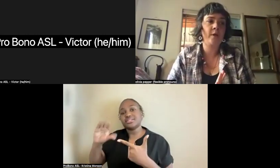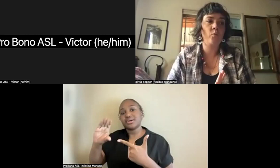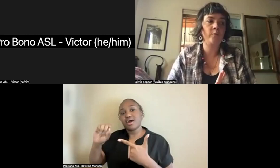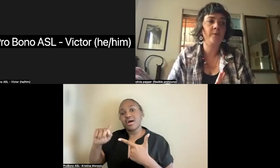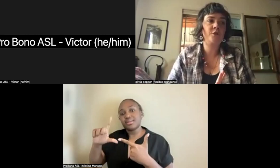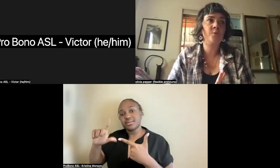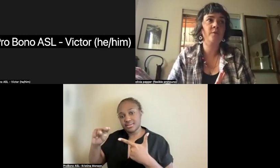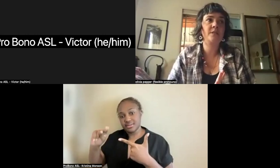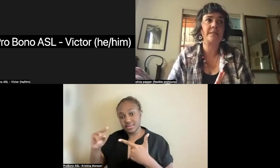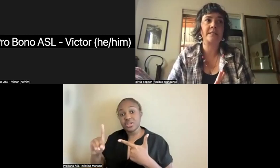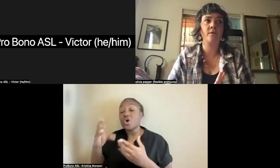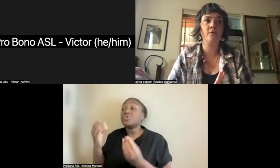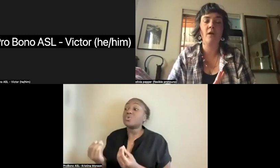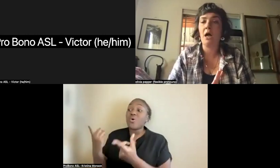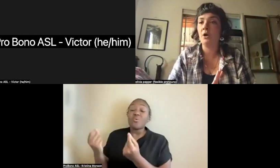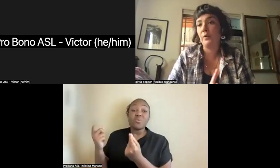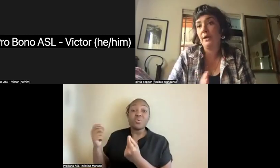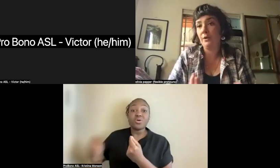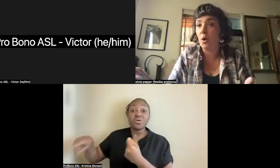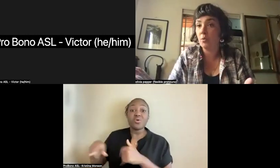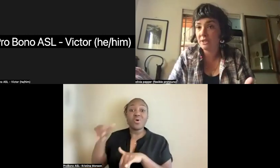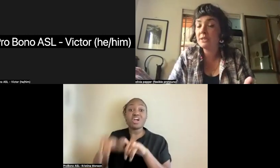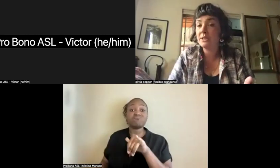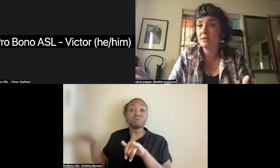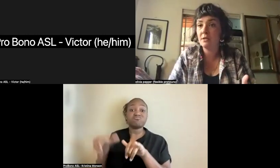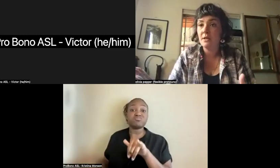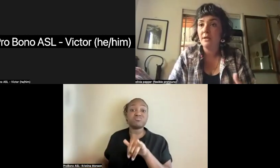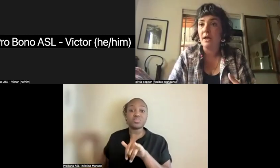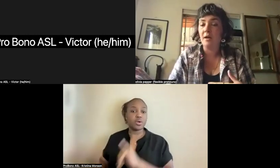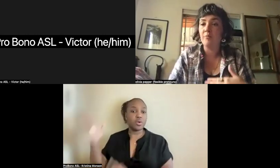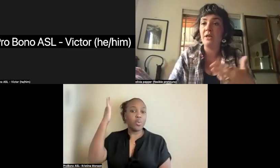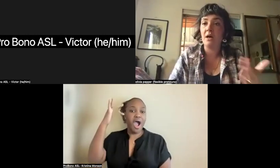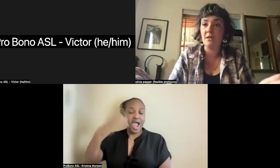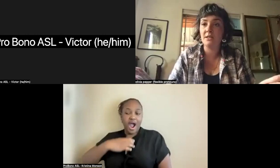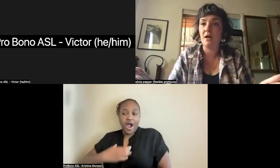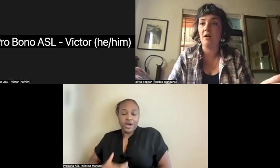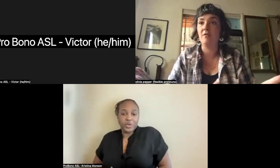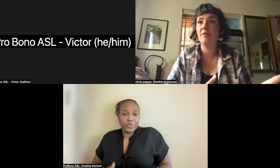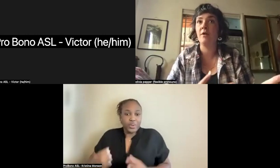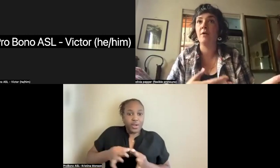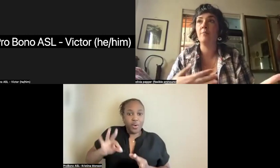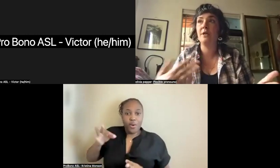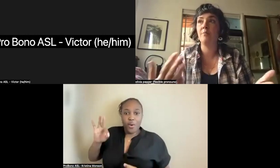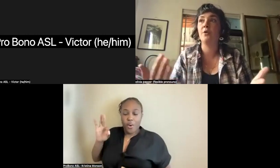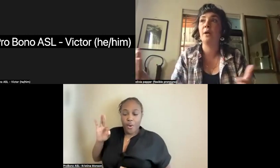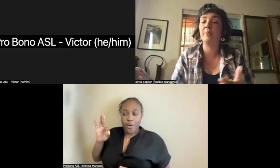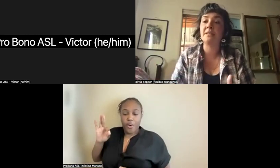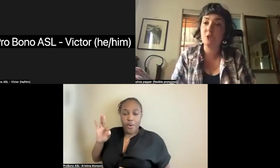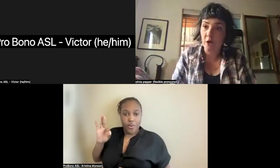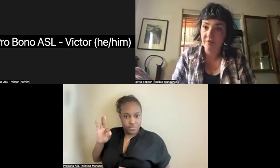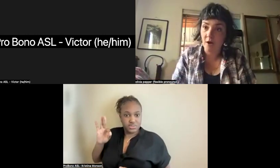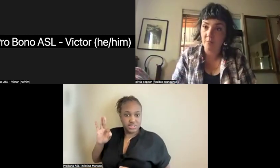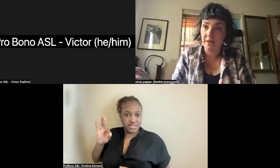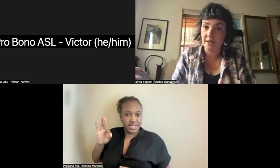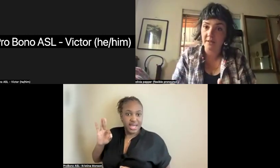doing were rituals to settle hungry ghosts because of the people who had been